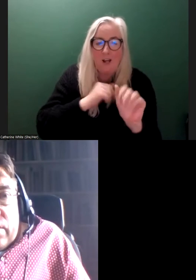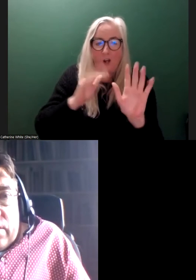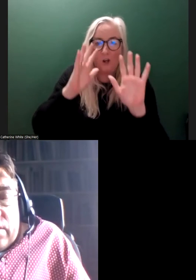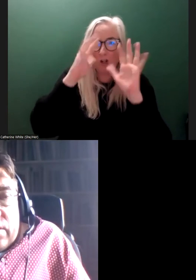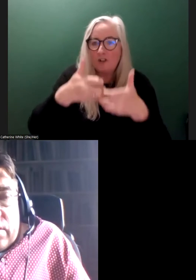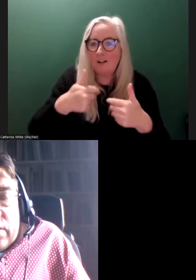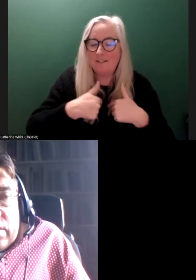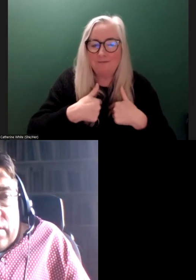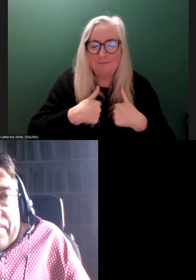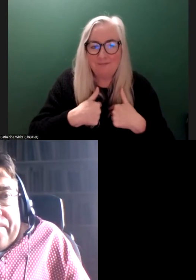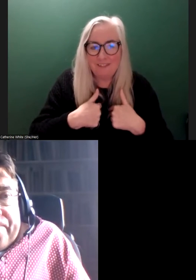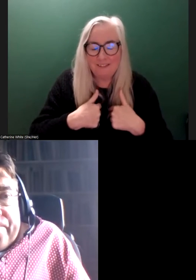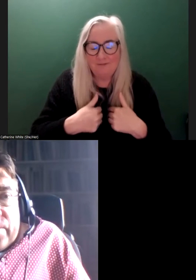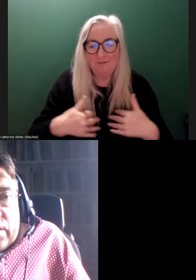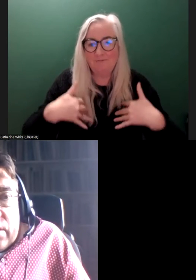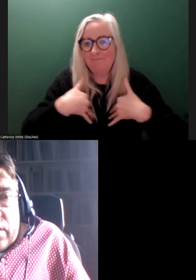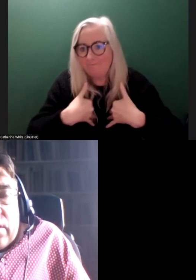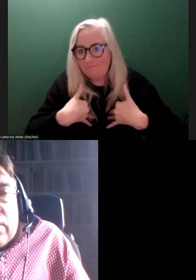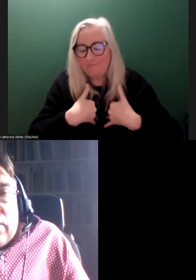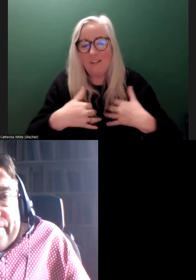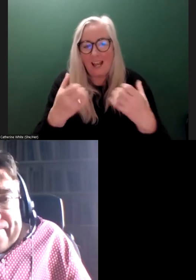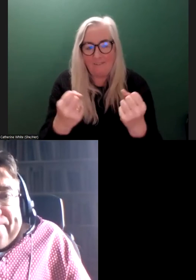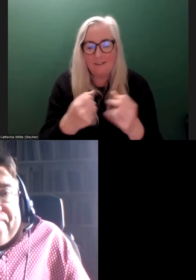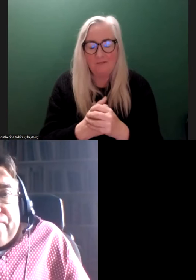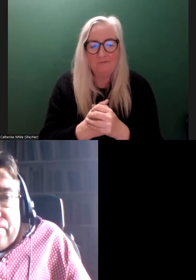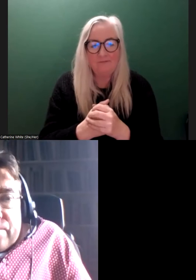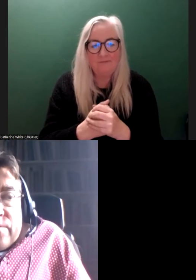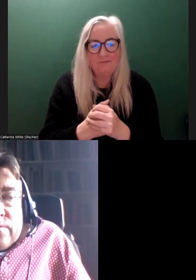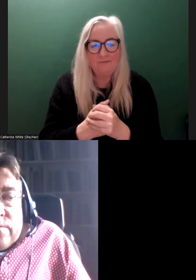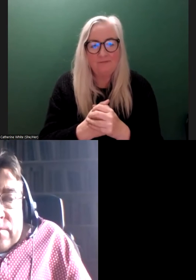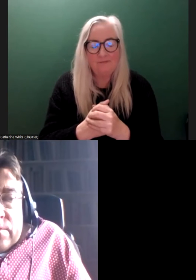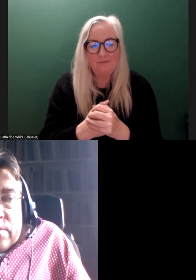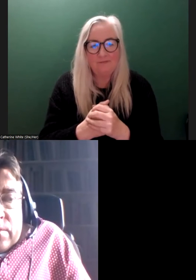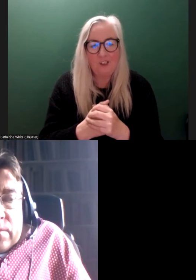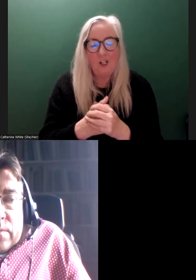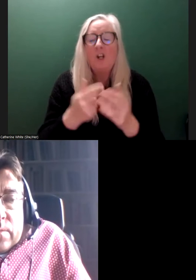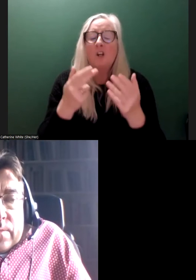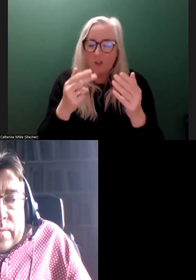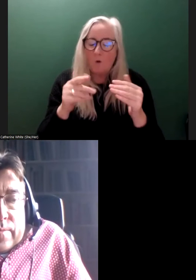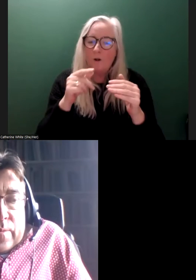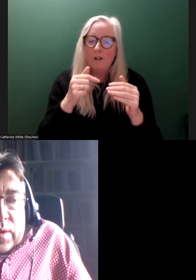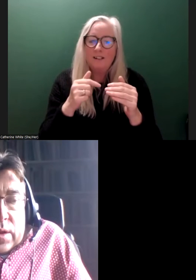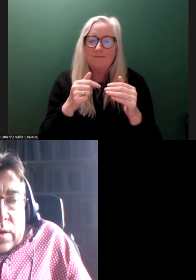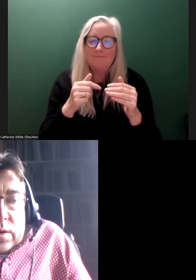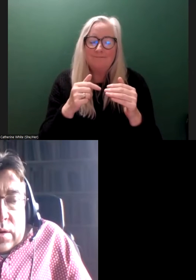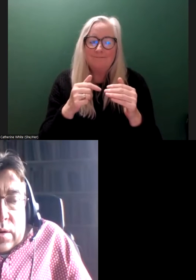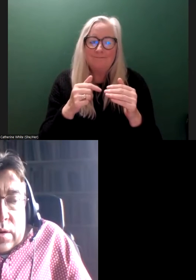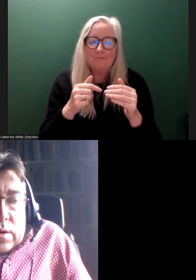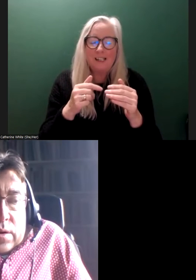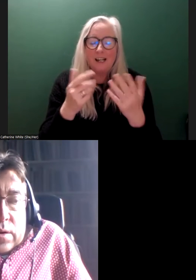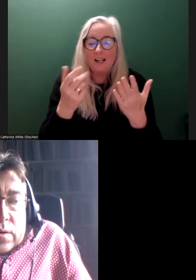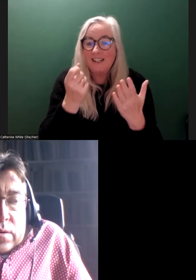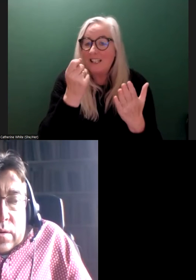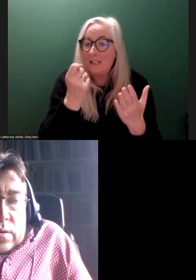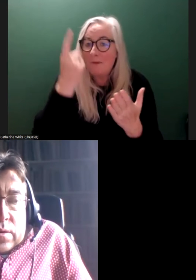Because that's at a national level feeds into European level feeds into international level. That's undemocratic. it goes against the, it goes against the spirit